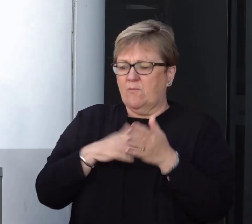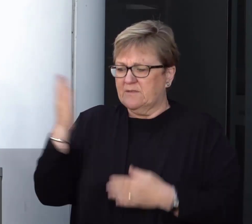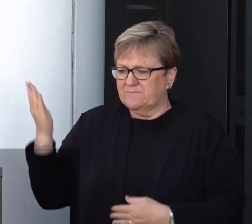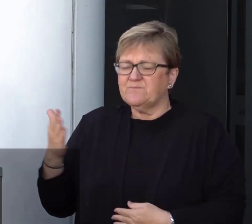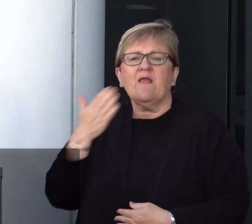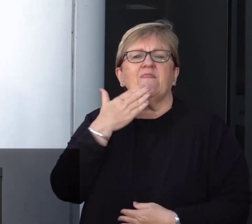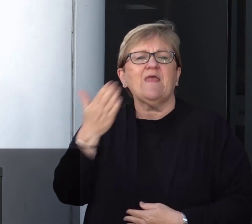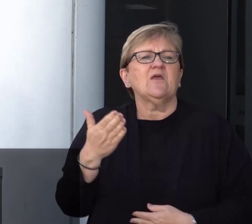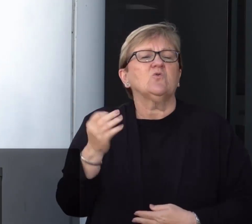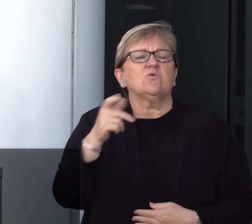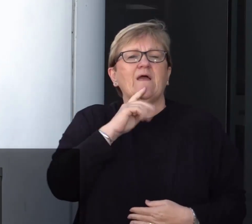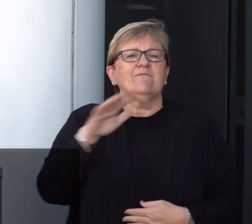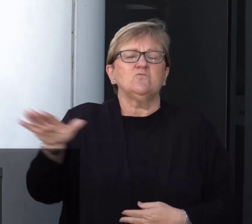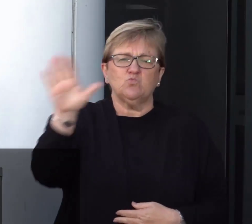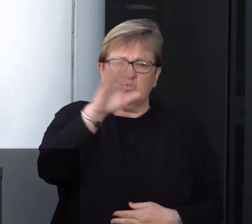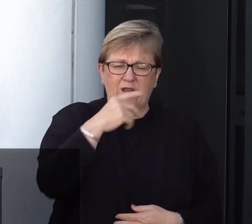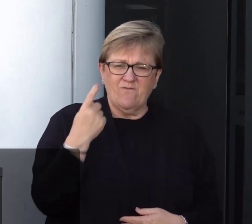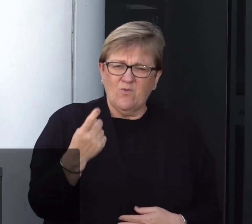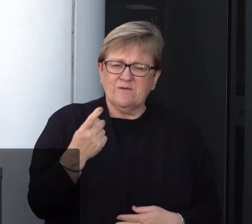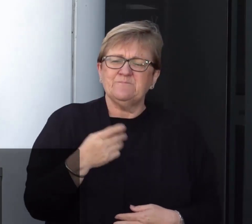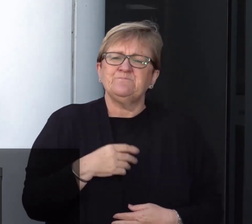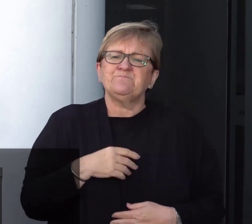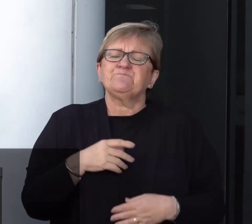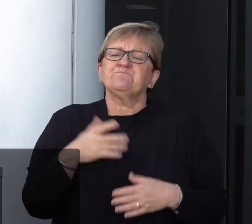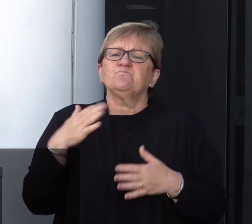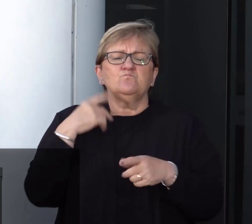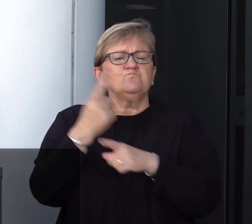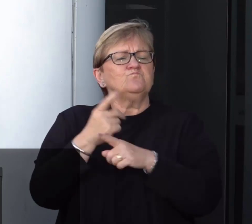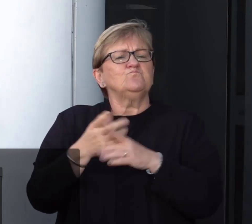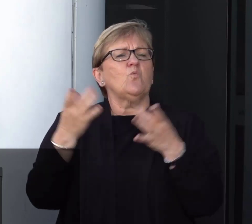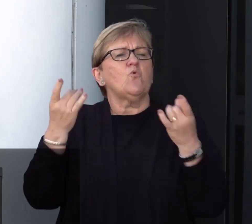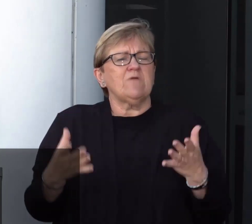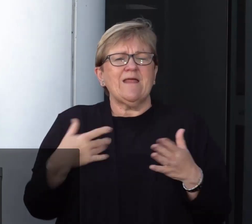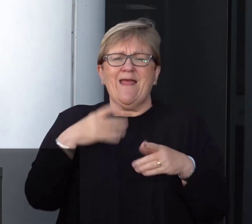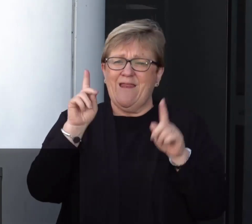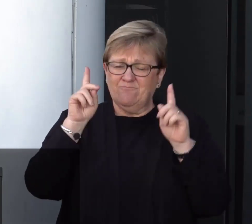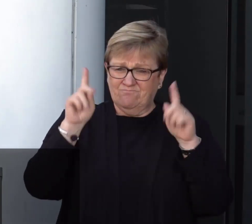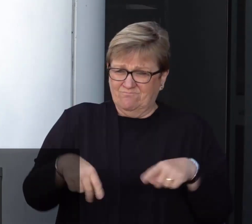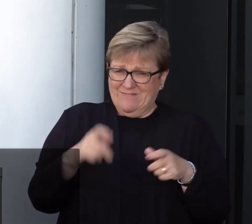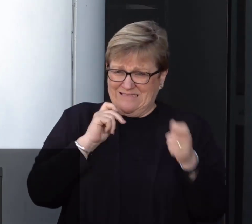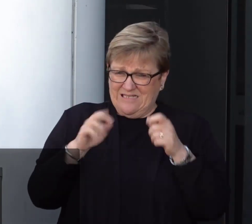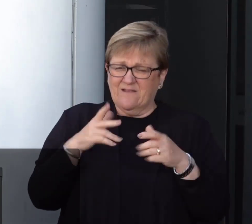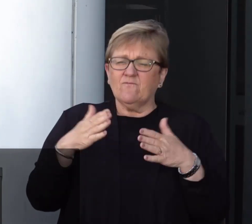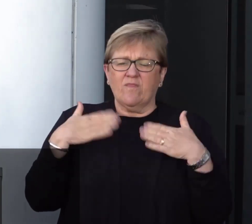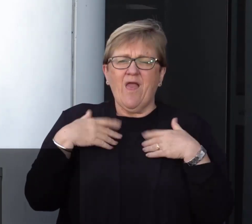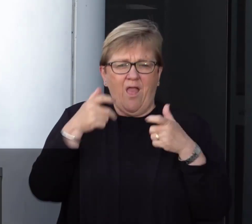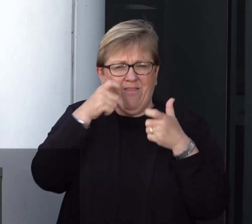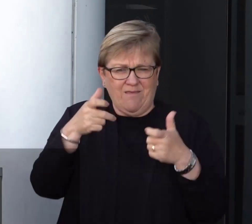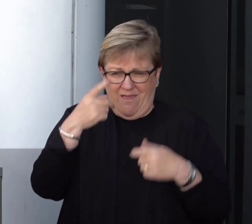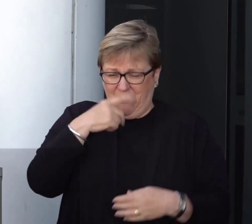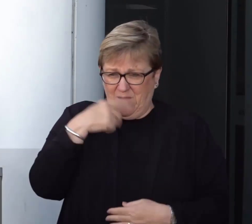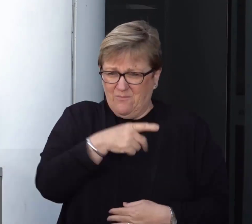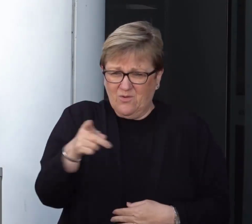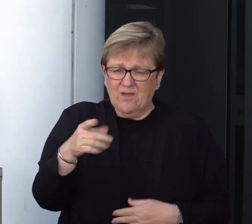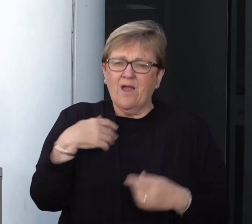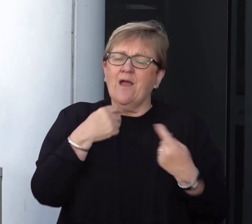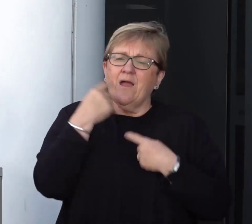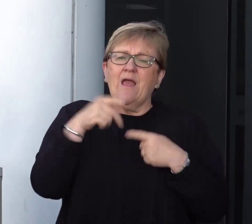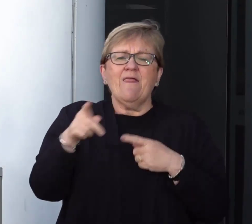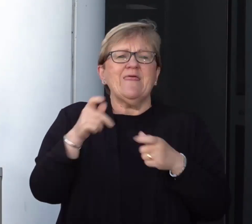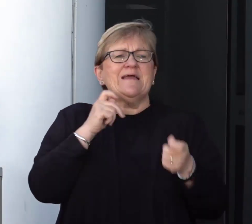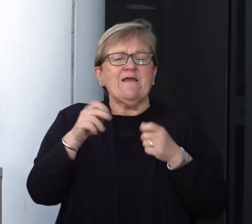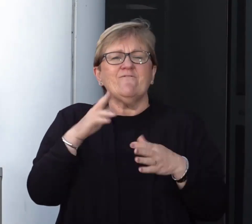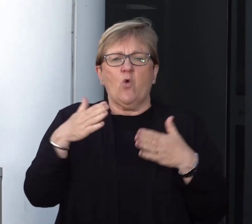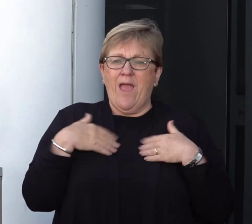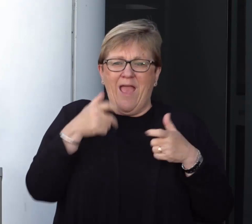Thank you. Good afternoon everyone. So as already mentioned, we will now implement testing for healthcare workers. I reiterate that